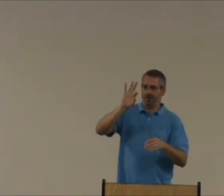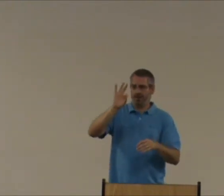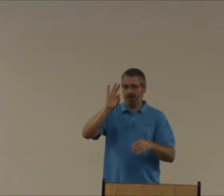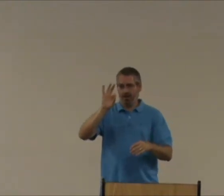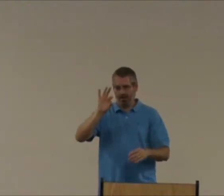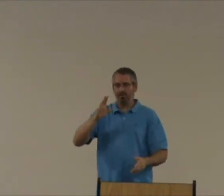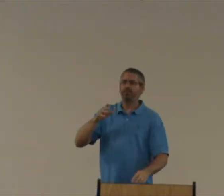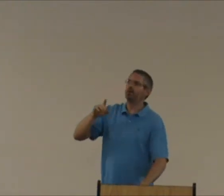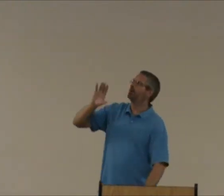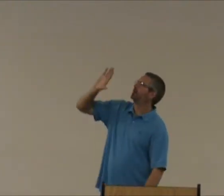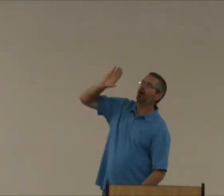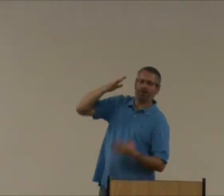Nine.